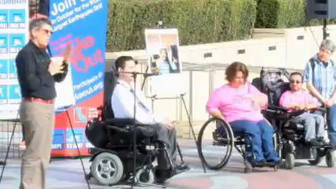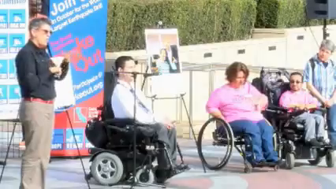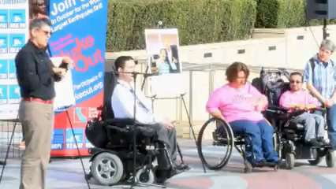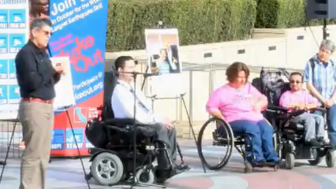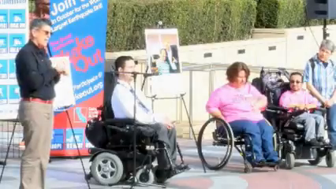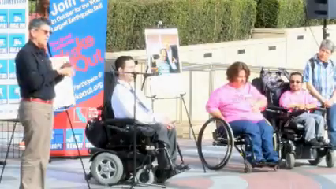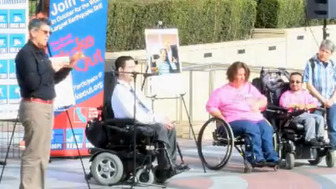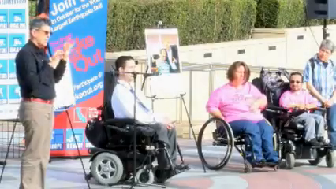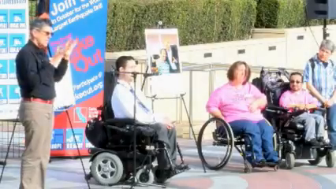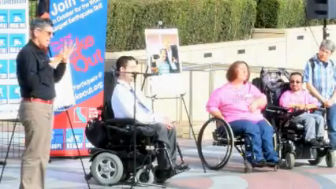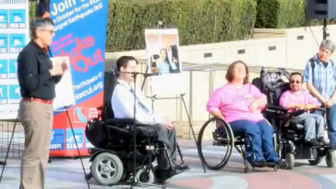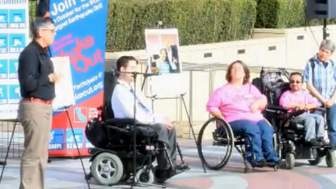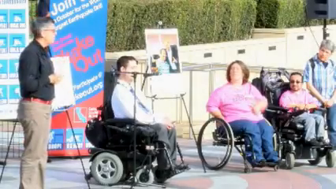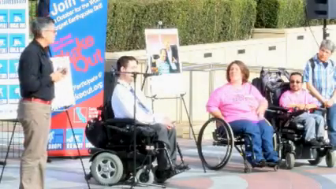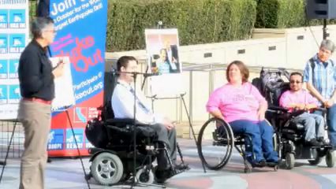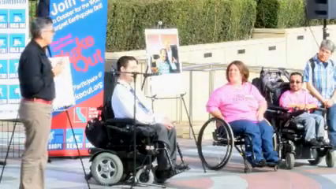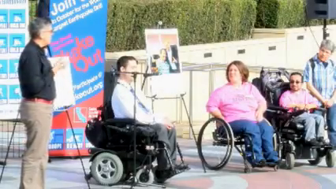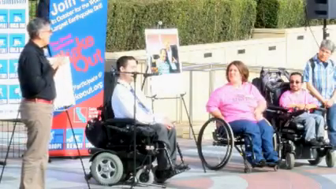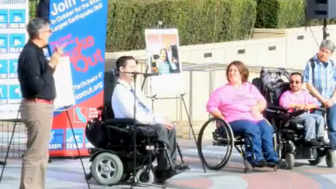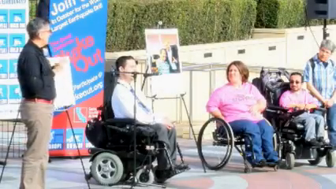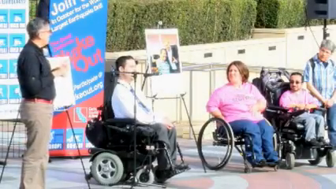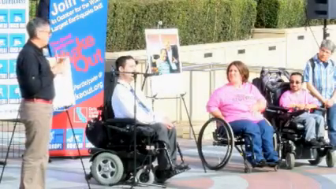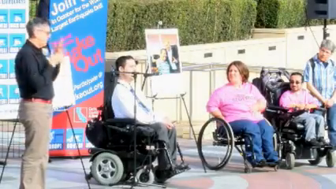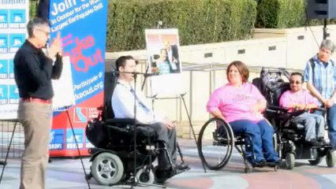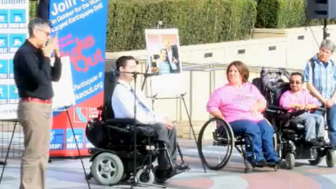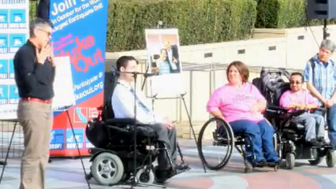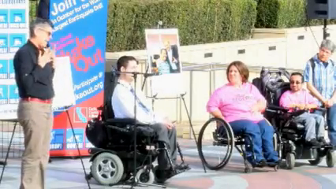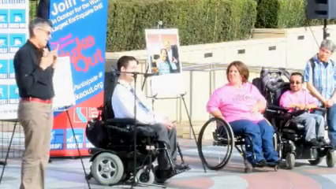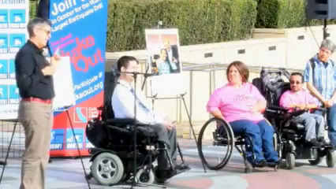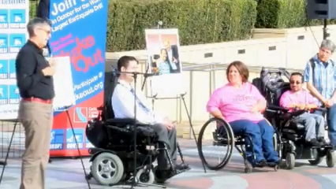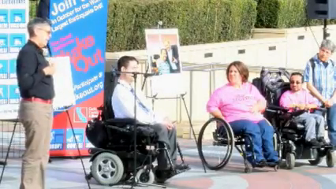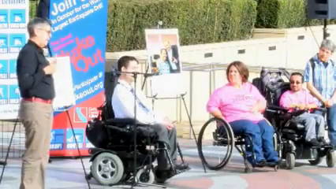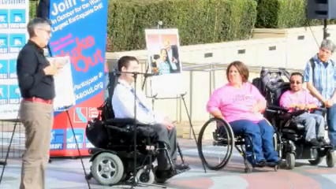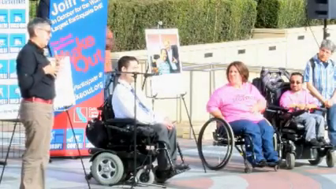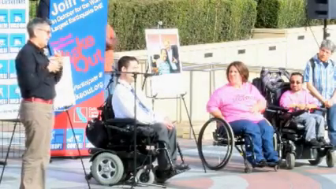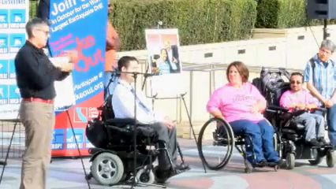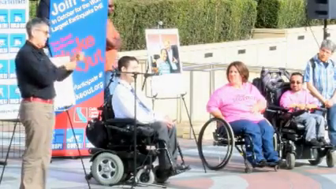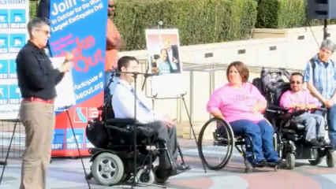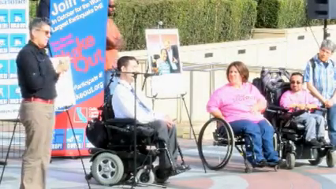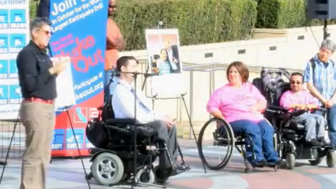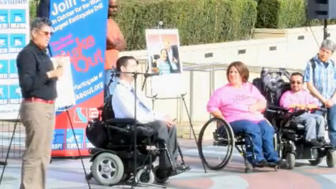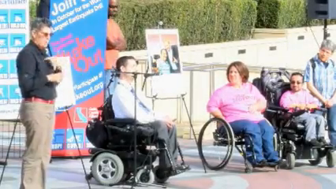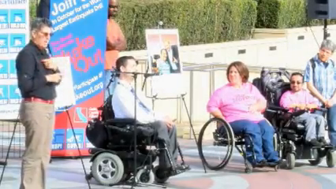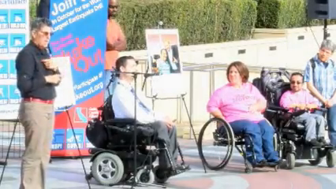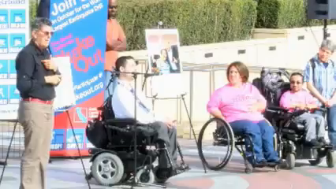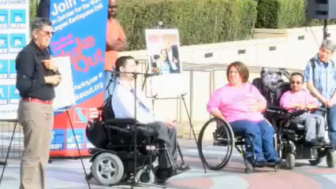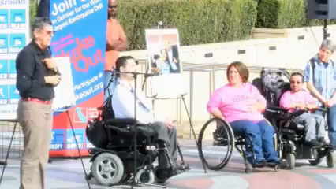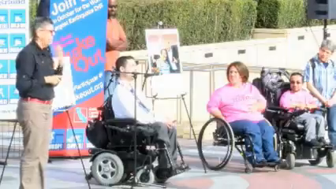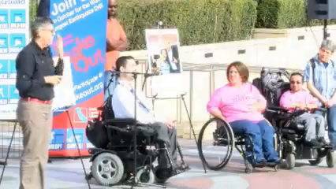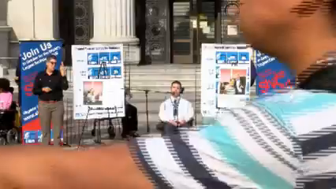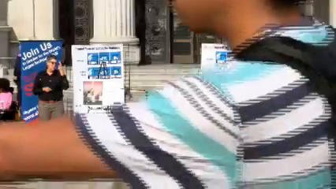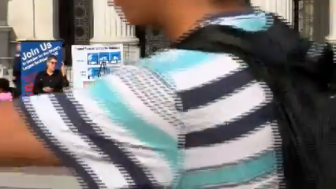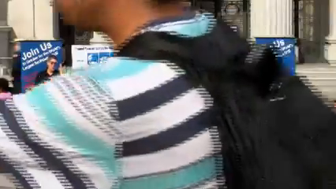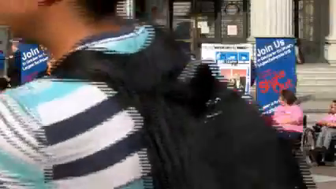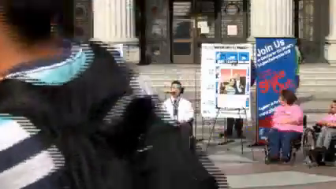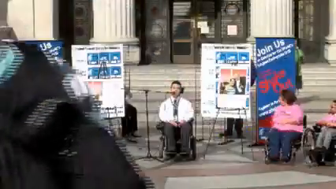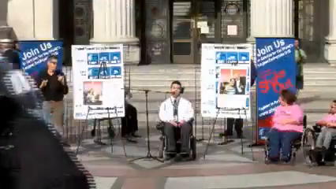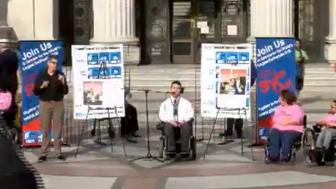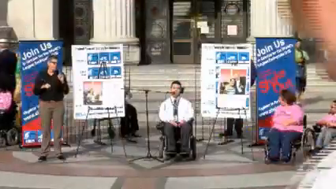then, sadly, he was taken from us. And for reasons we still don't understand,